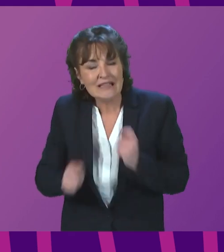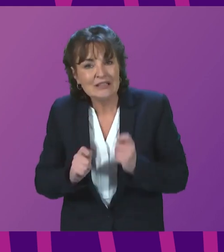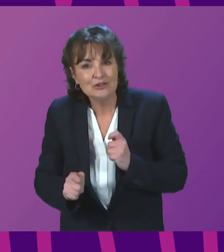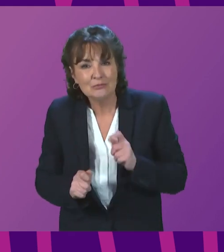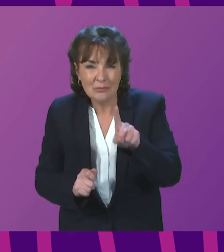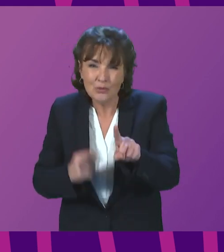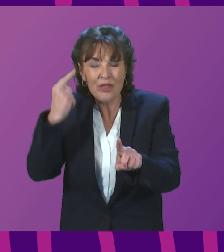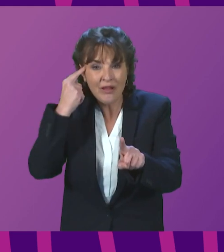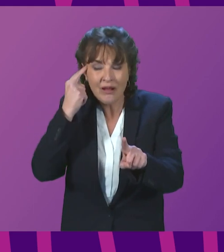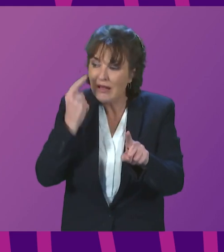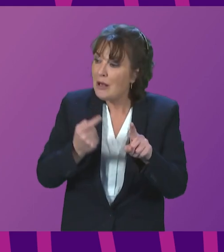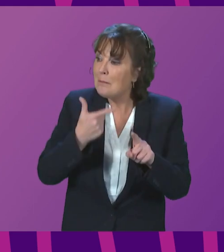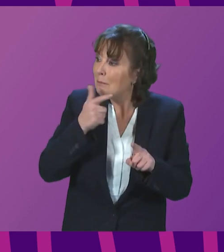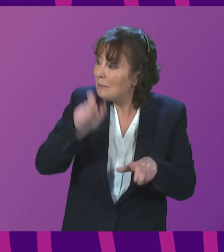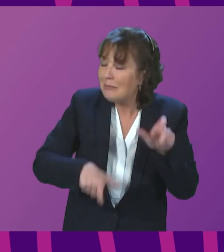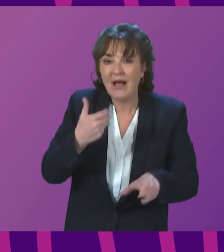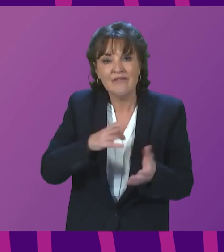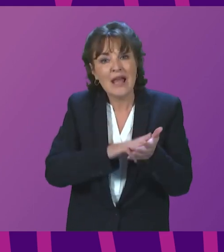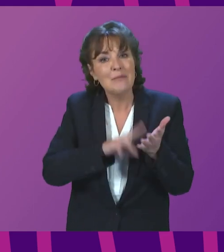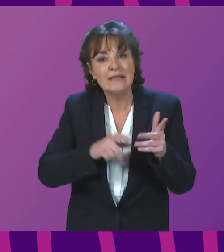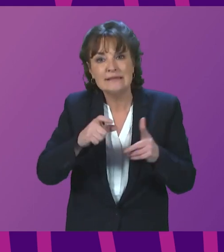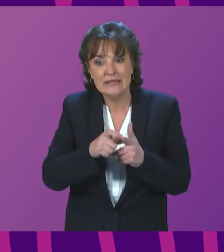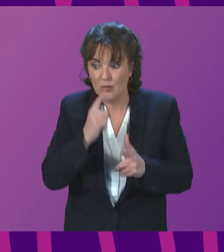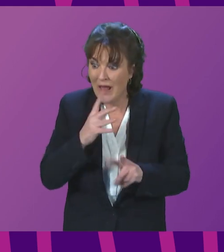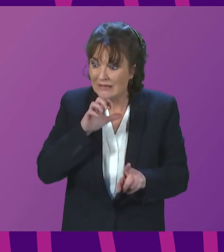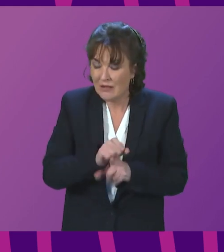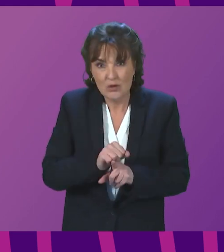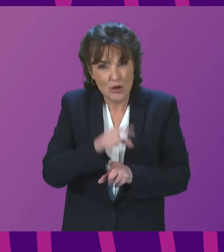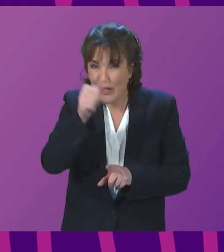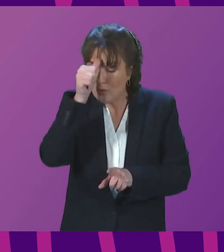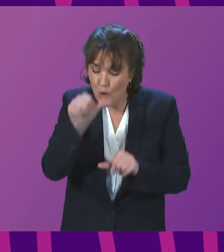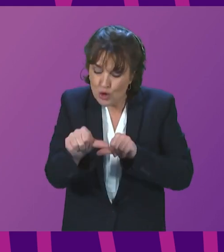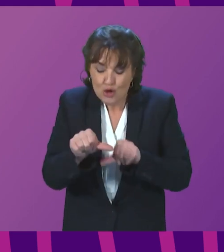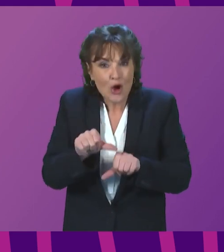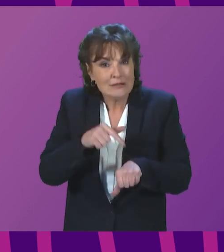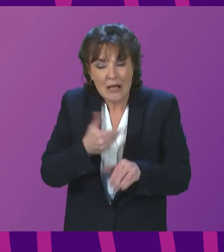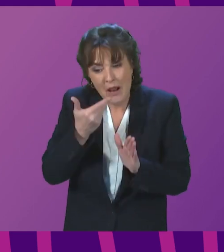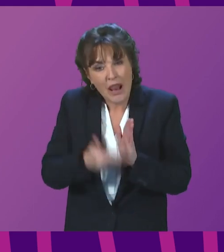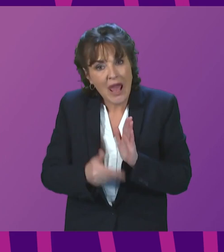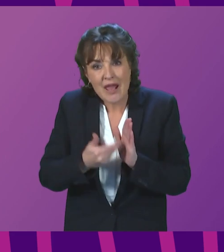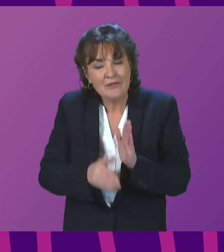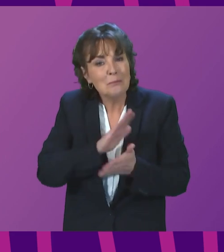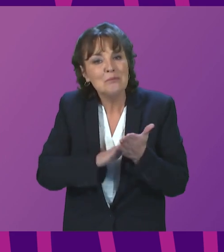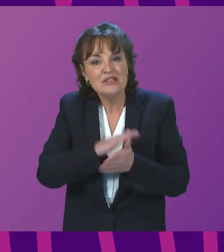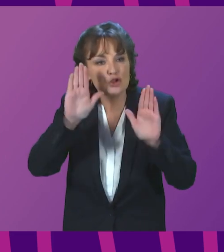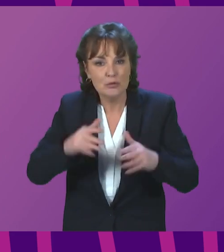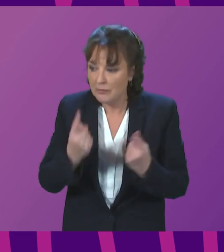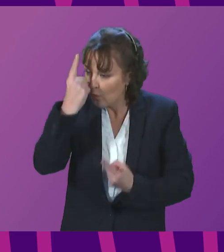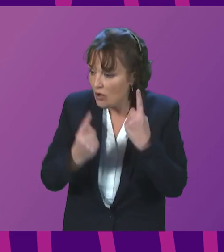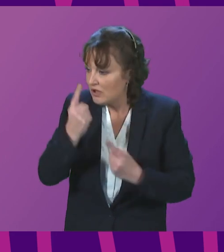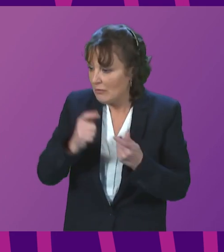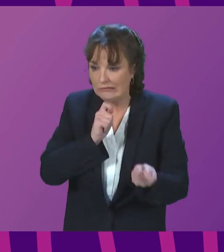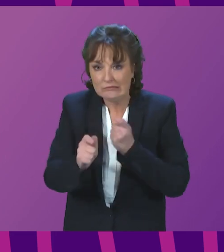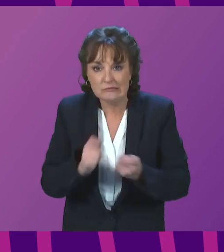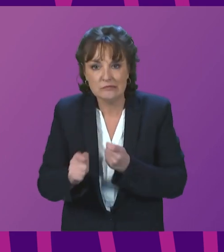precious memories with friends and family the time they have left, not fighting for the adaptations and accessible homes they urgently need.